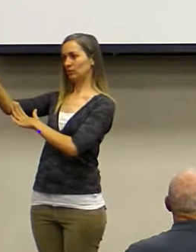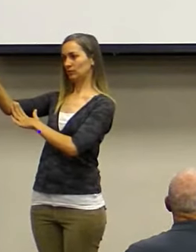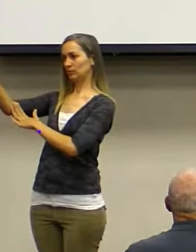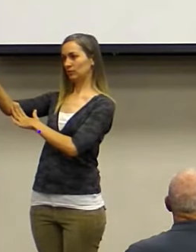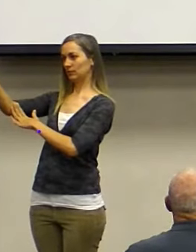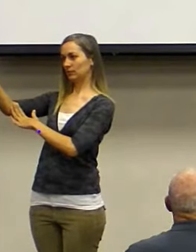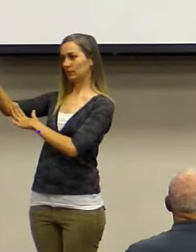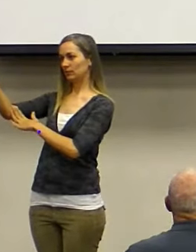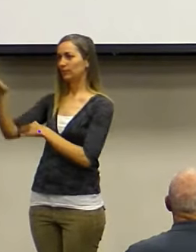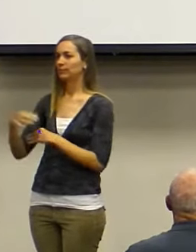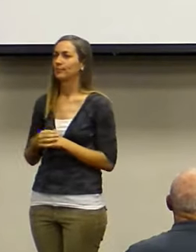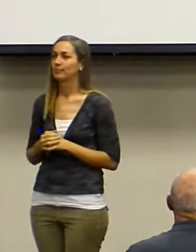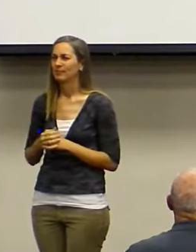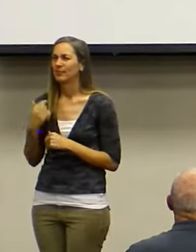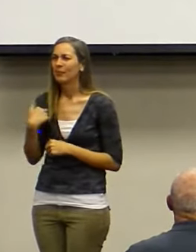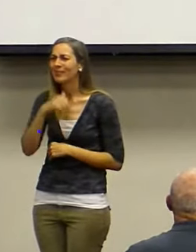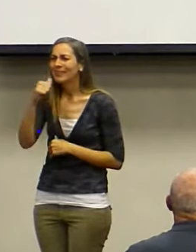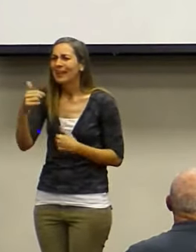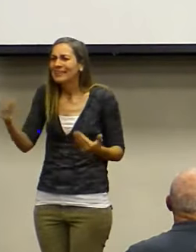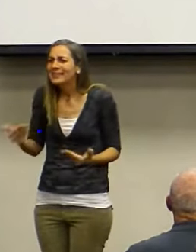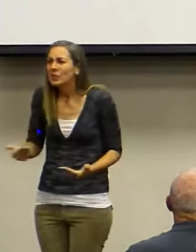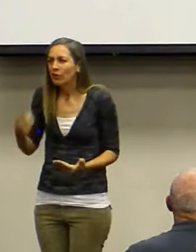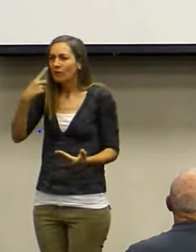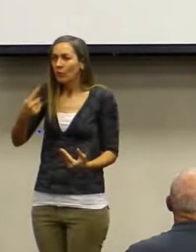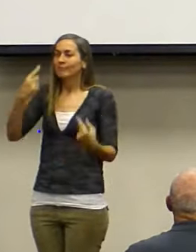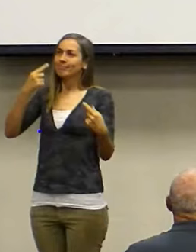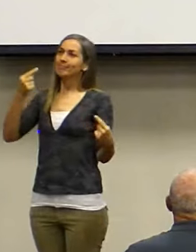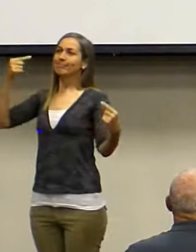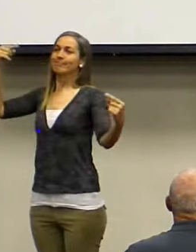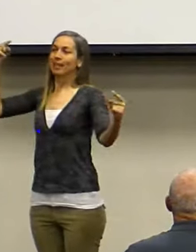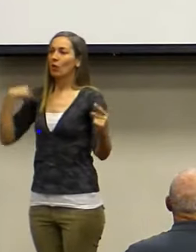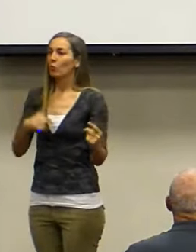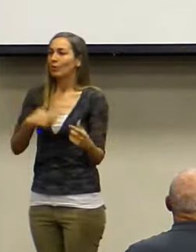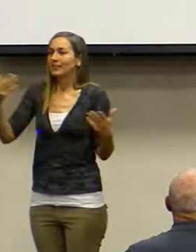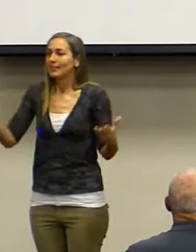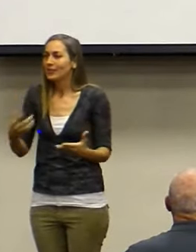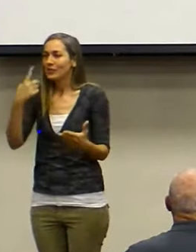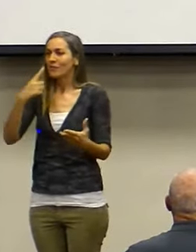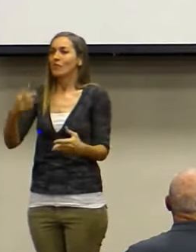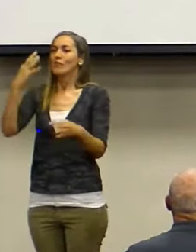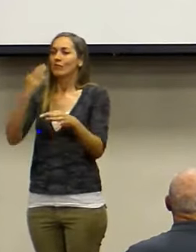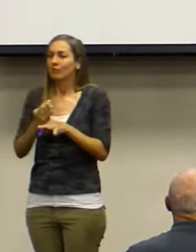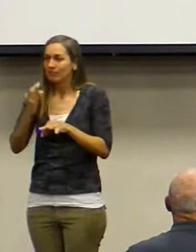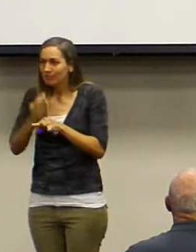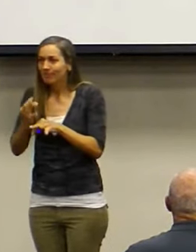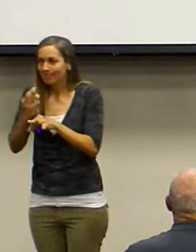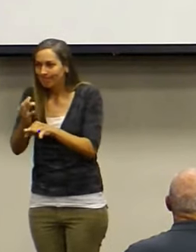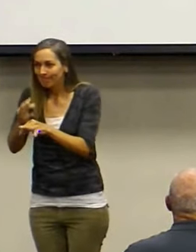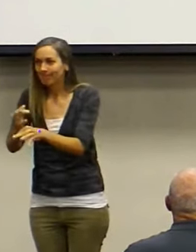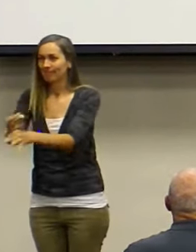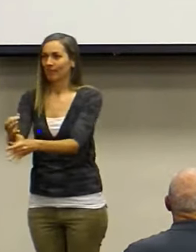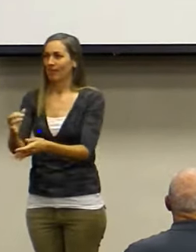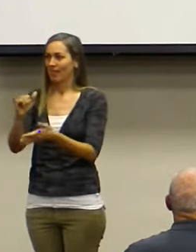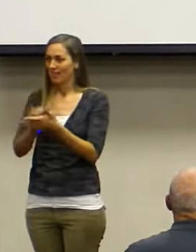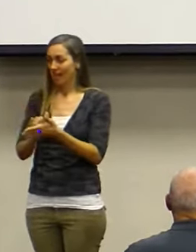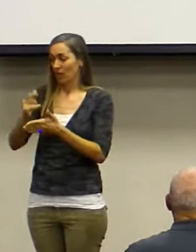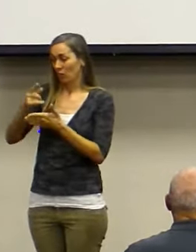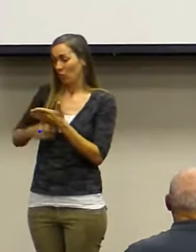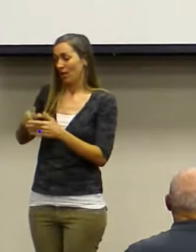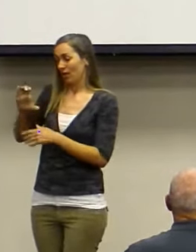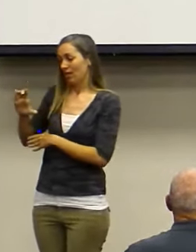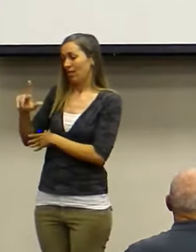You see, we're not here for success. We are here for faithfulness. And that's what Clarence Jordan